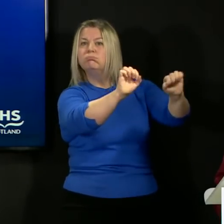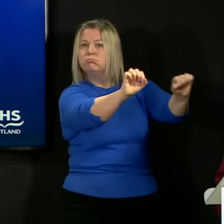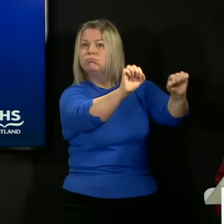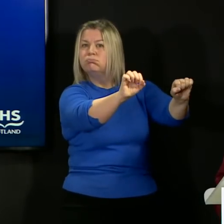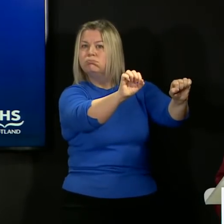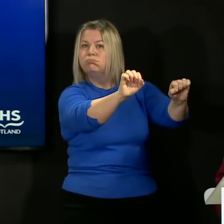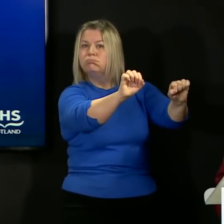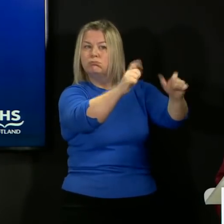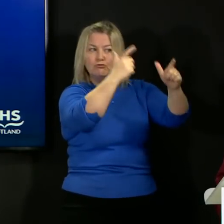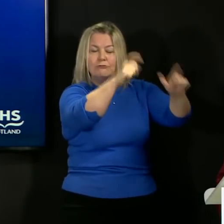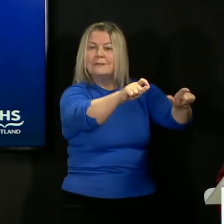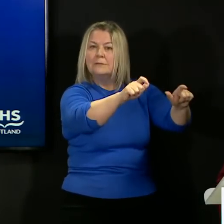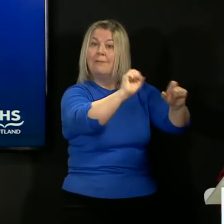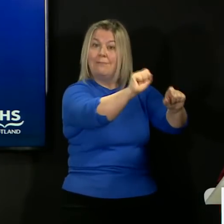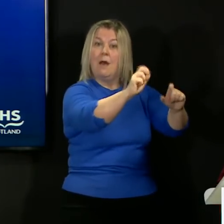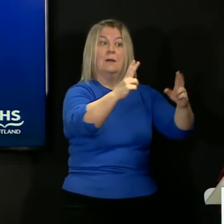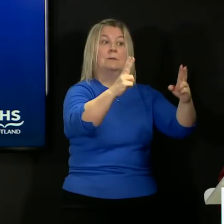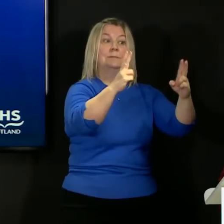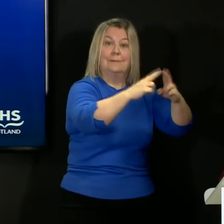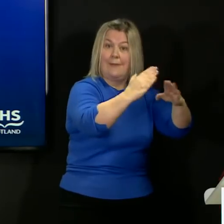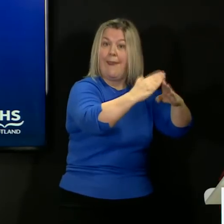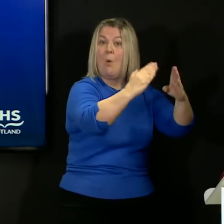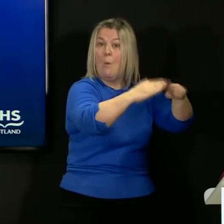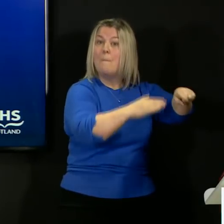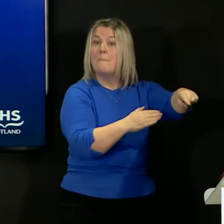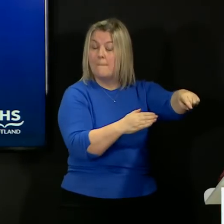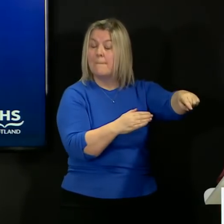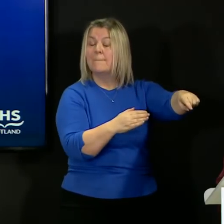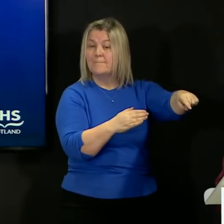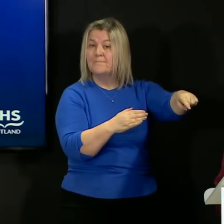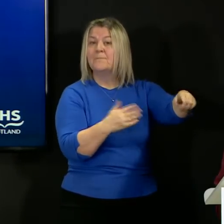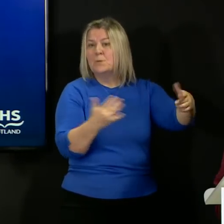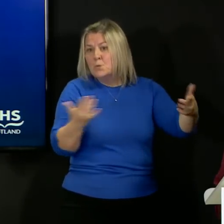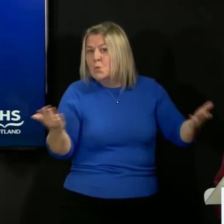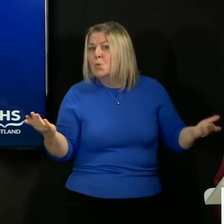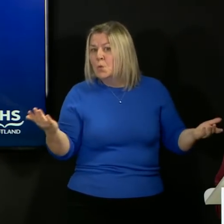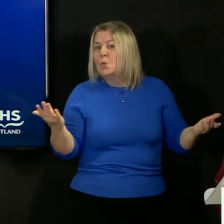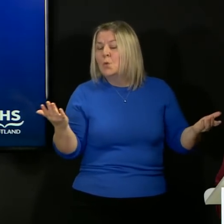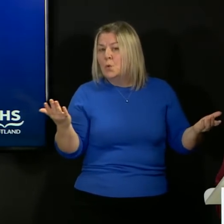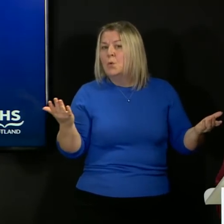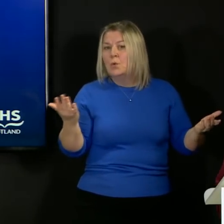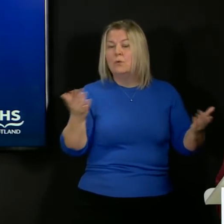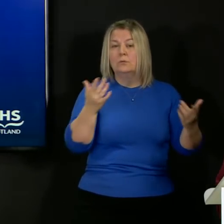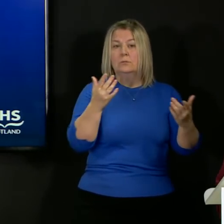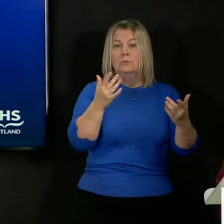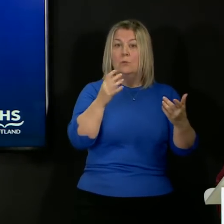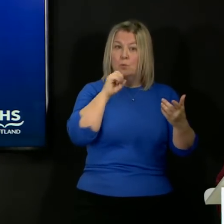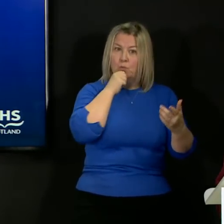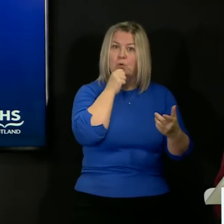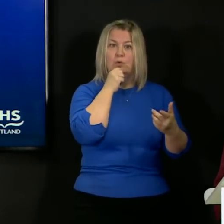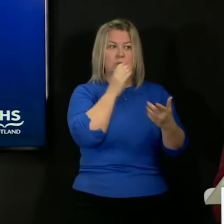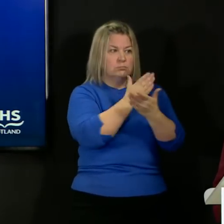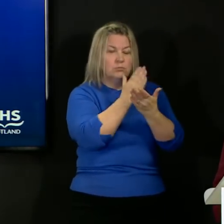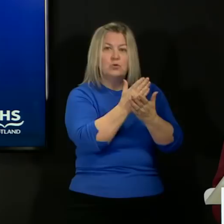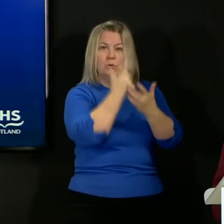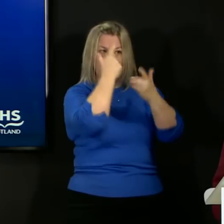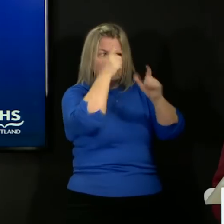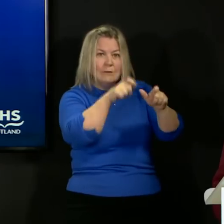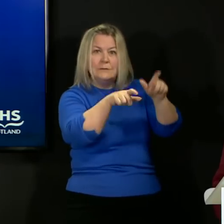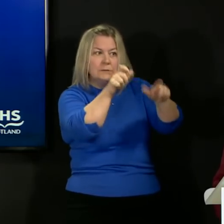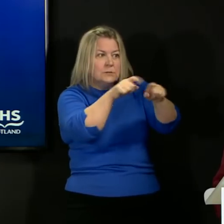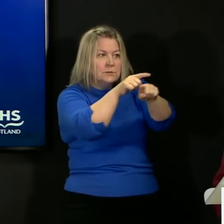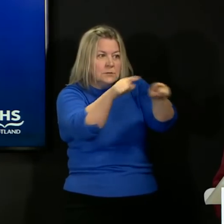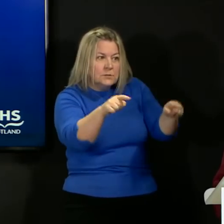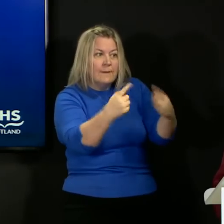for the residents. And we would take steps at that point to ensure that residents were then tested, provided